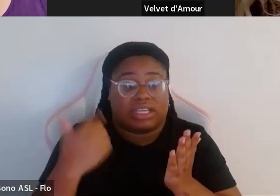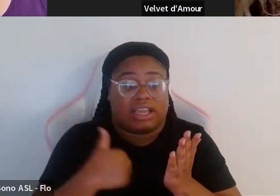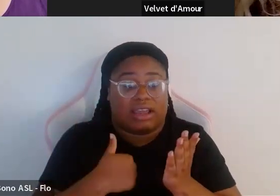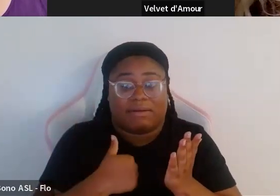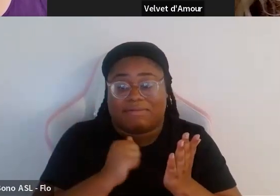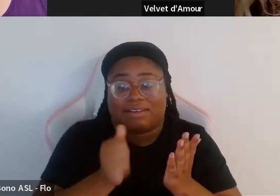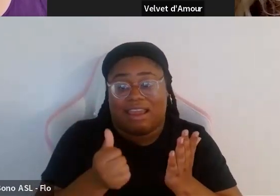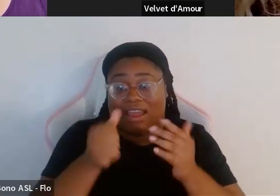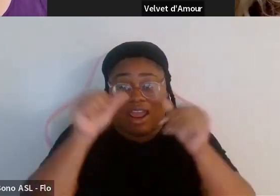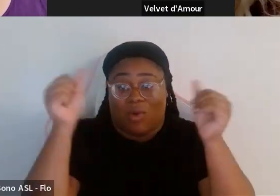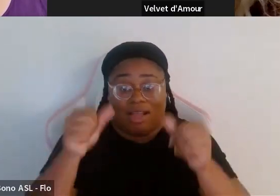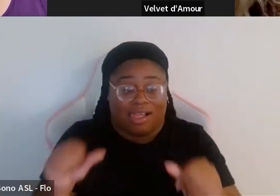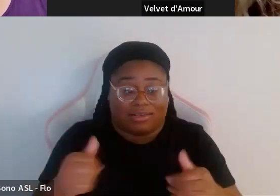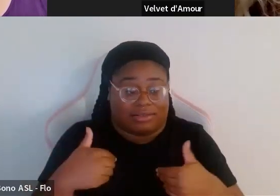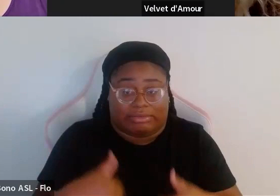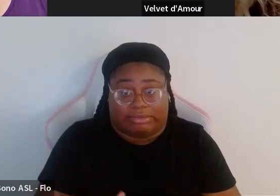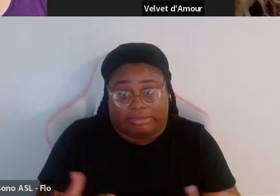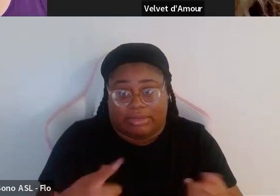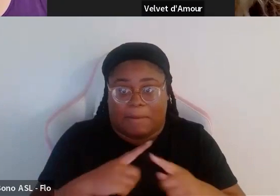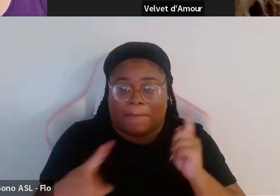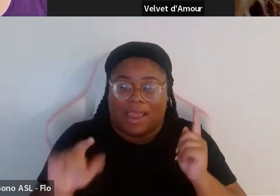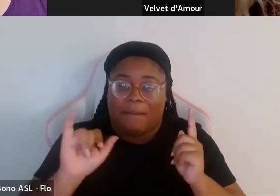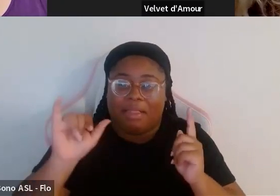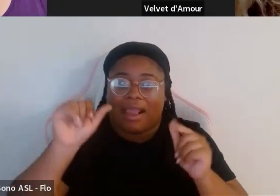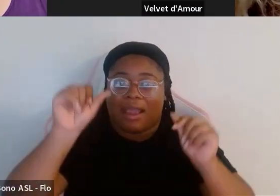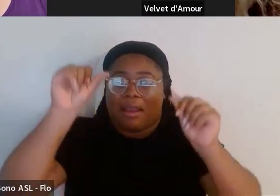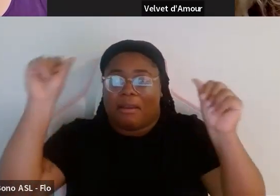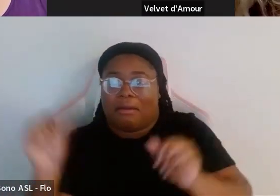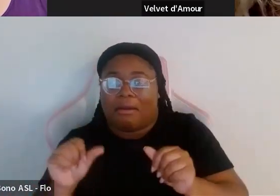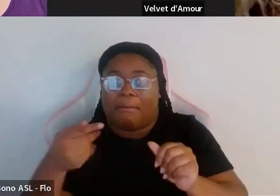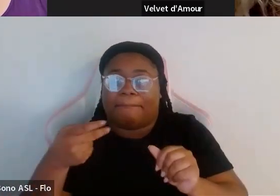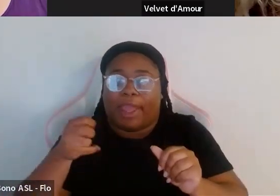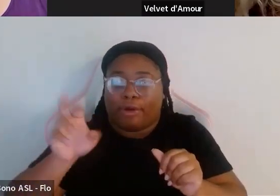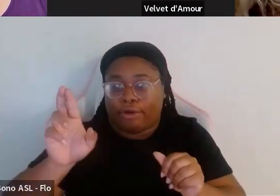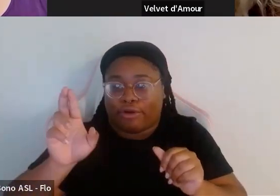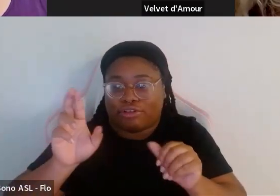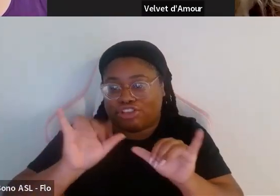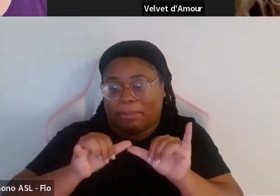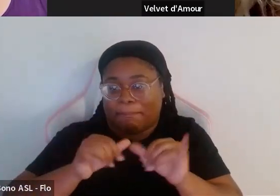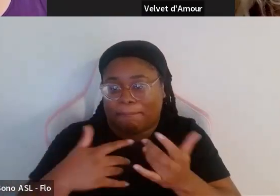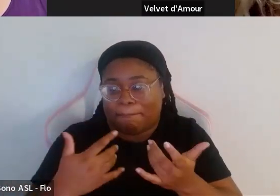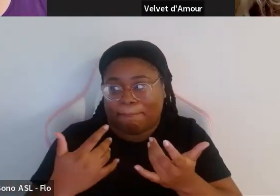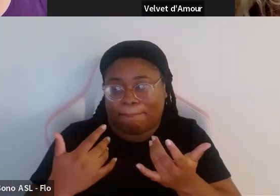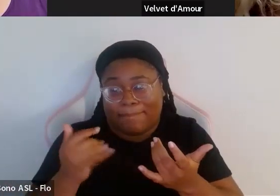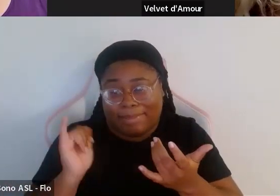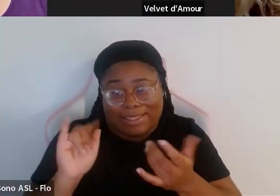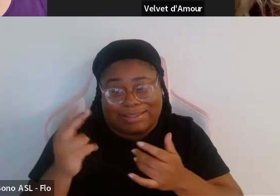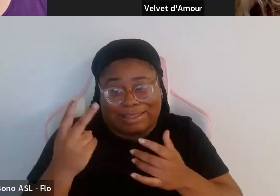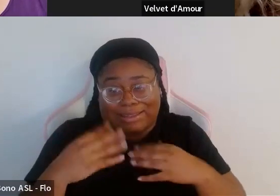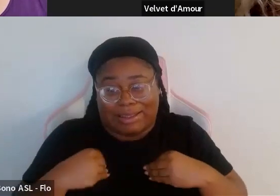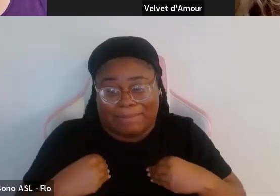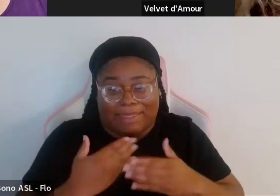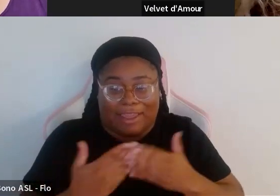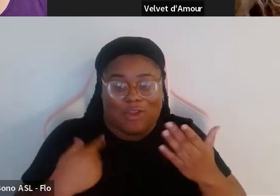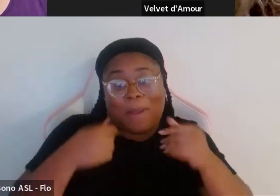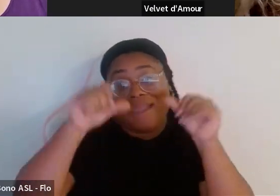not an hourglass shaped person but i'm a pear shaped person and i think that that's probably the second accepted thing like you